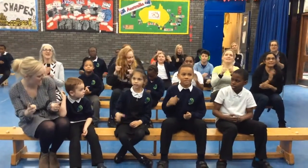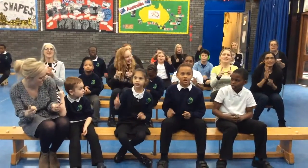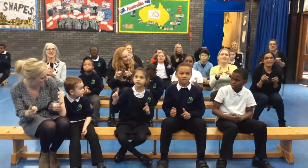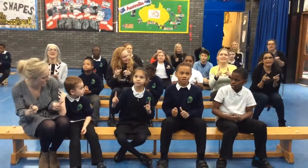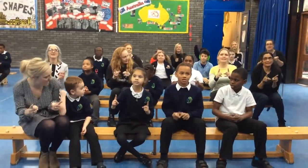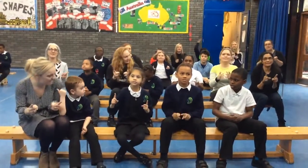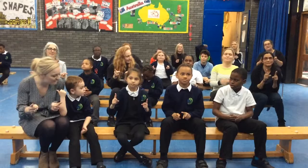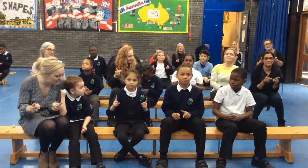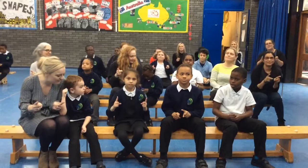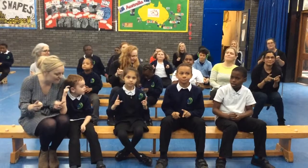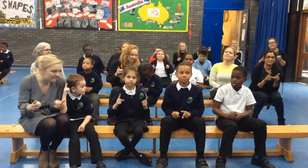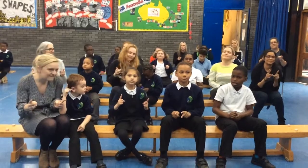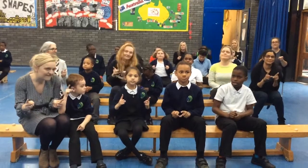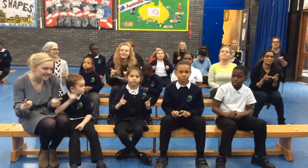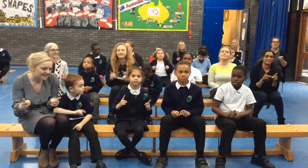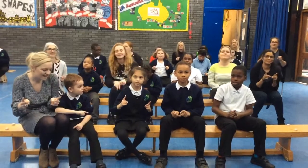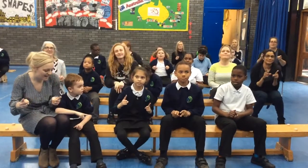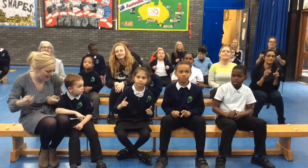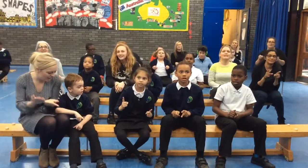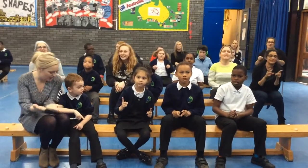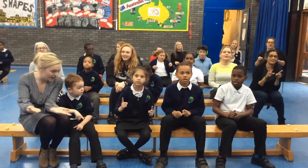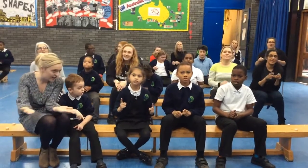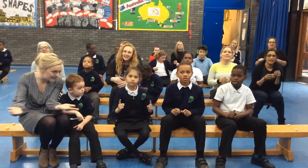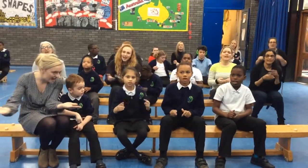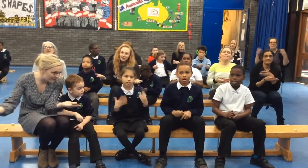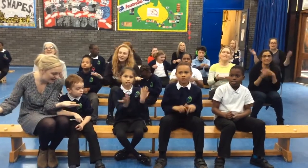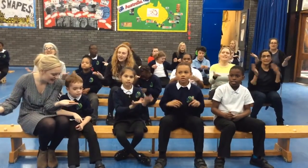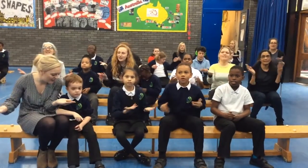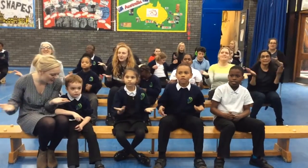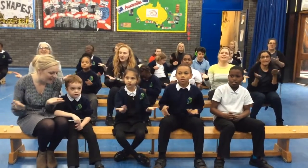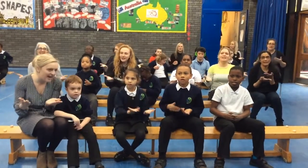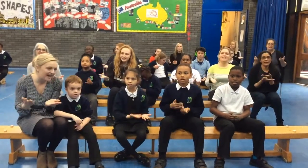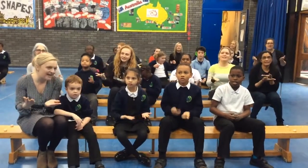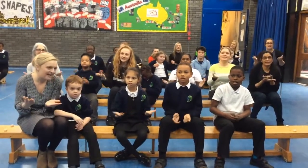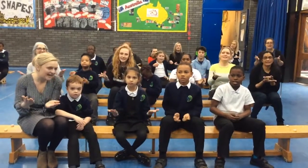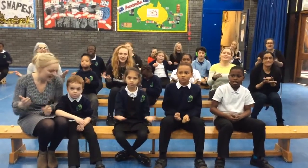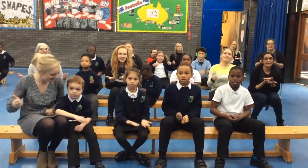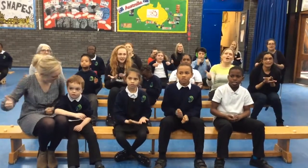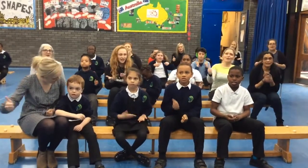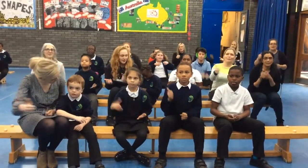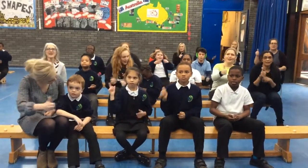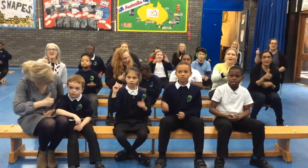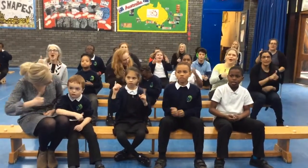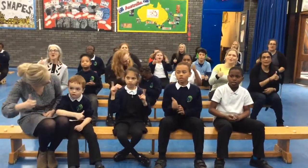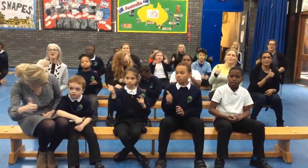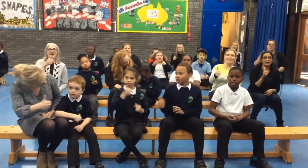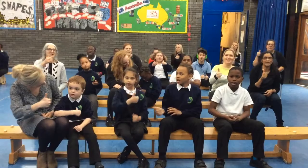thing Cause every little thing is gonna be alright